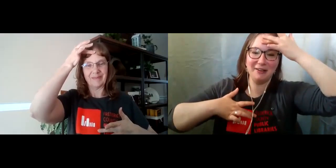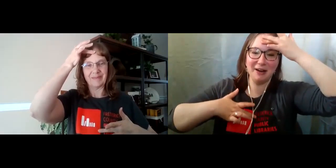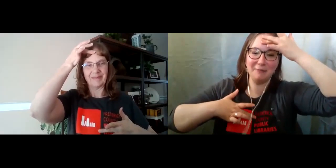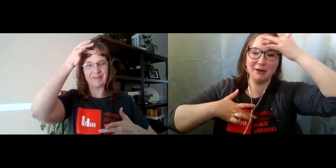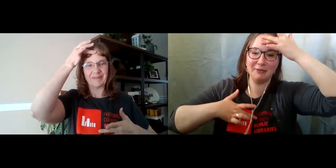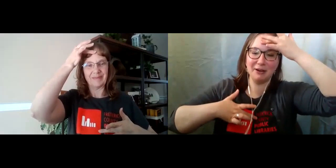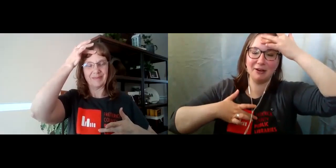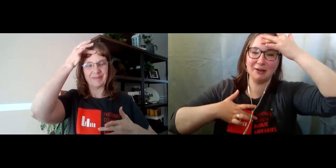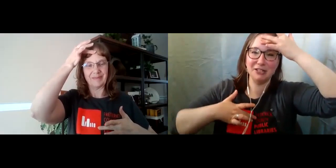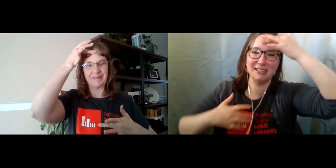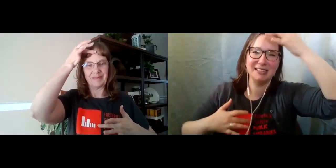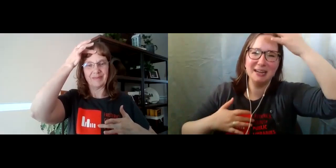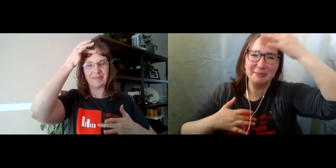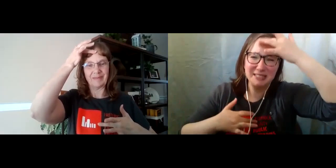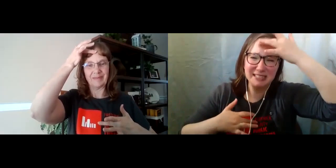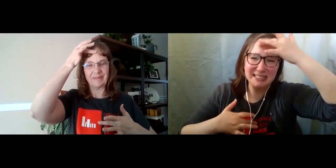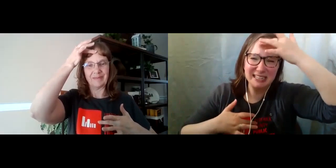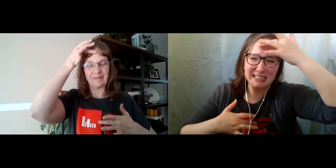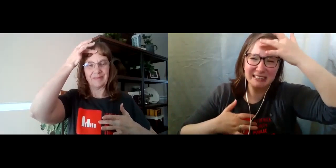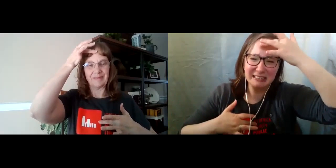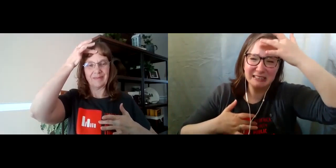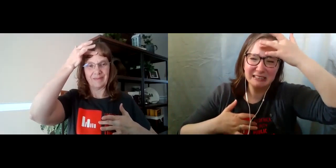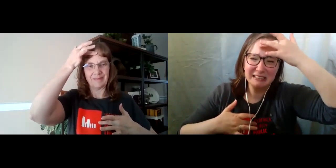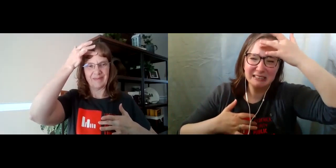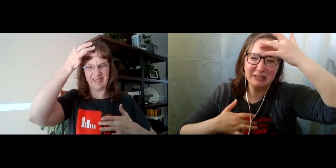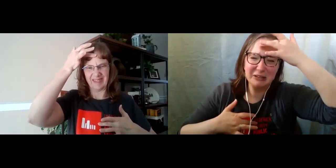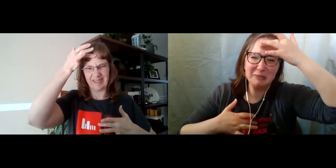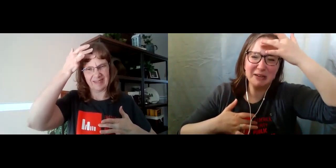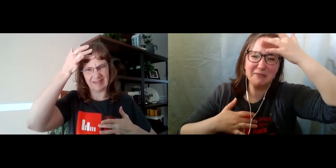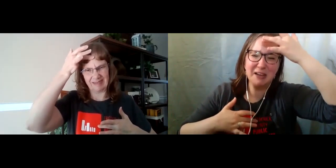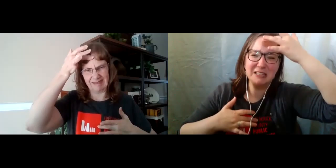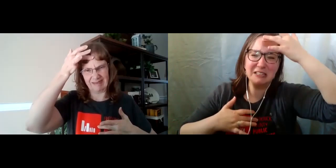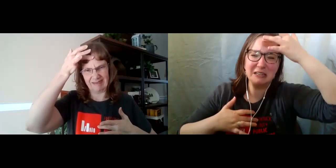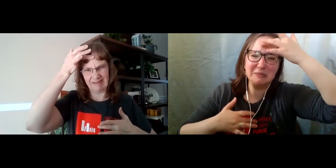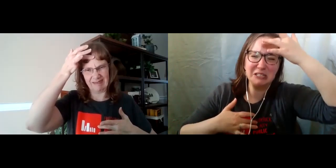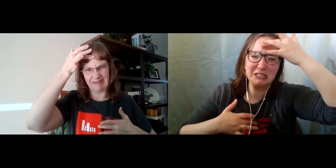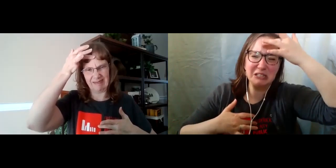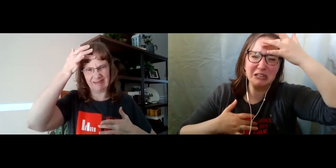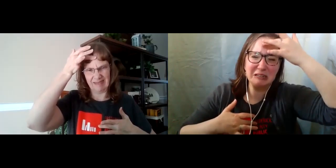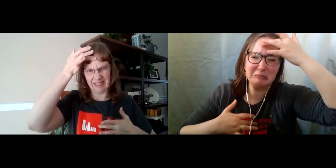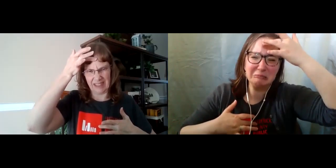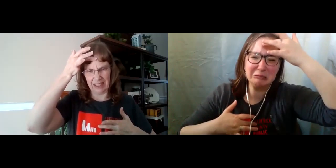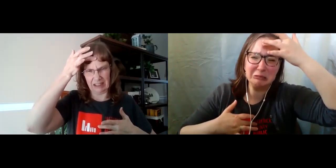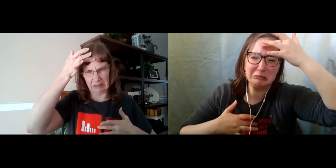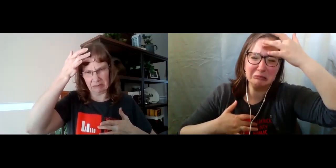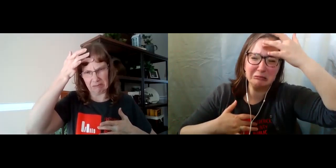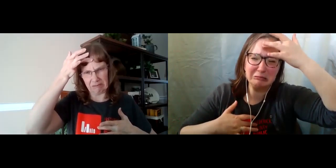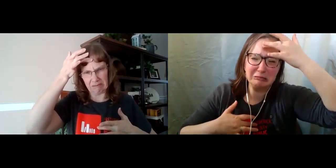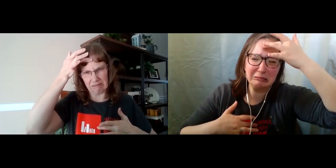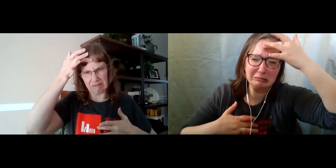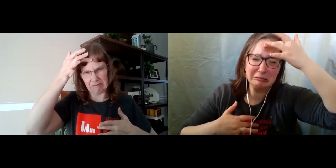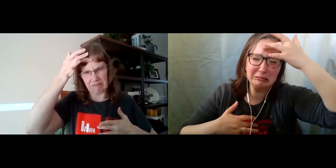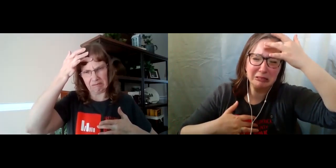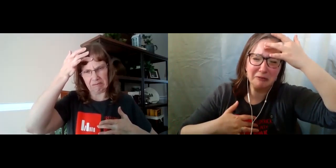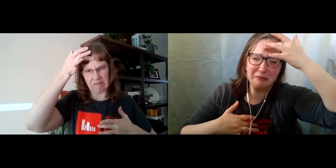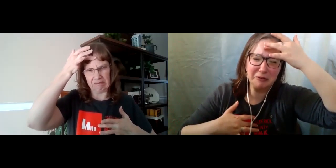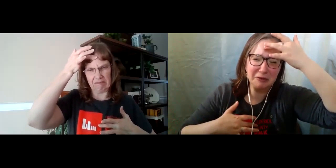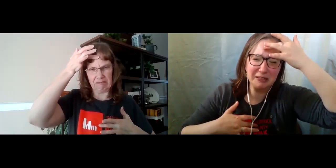ahead and put it right here at our chest. I'm sick. And you can make a face like I'm sick. Oh, I don't feel good.